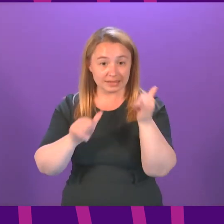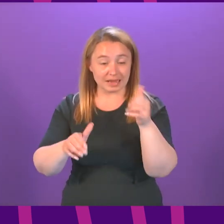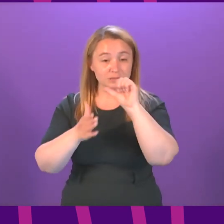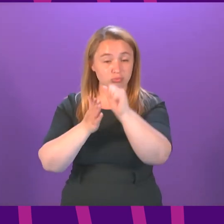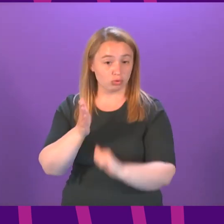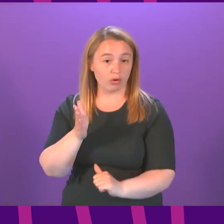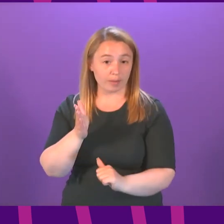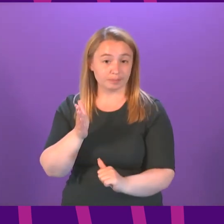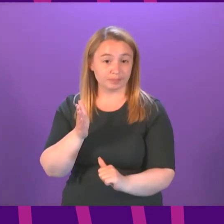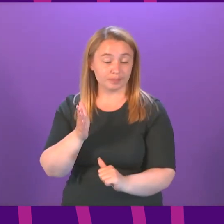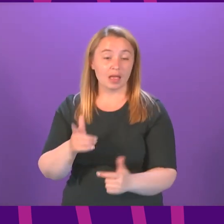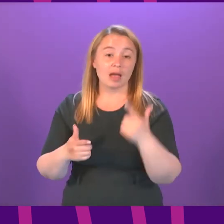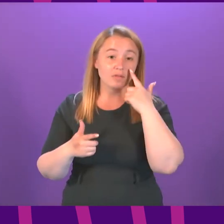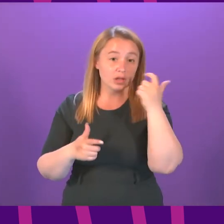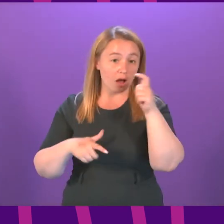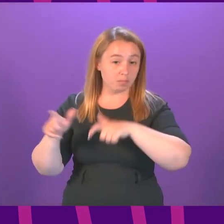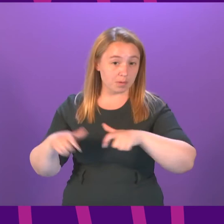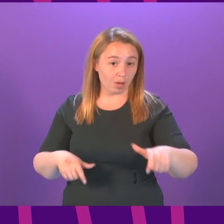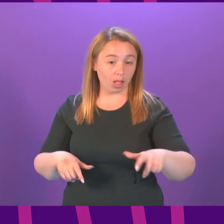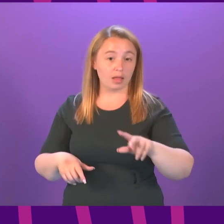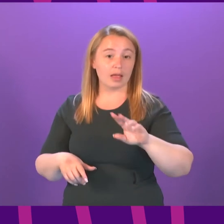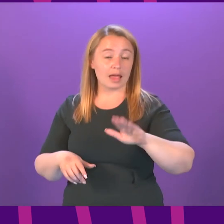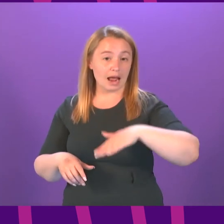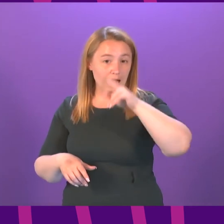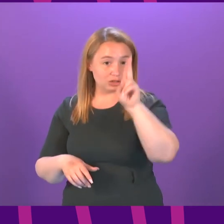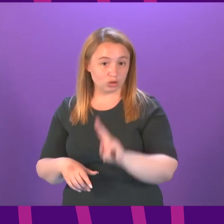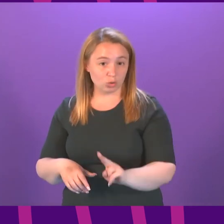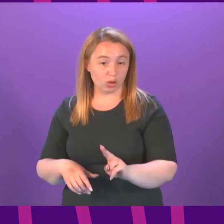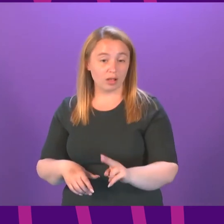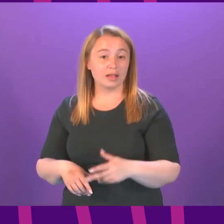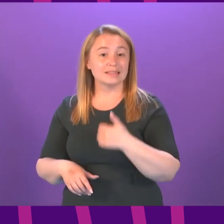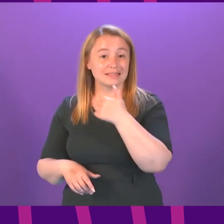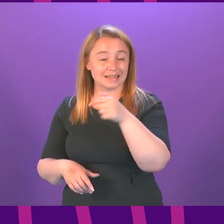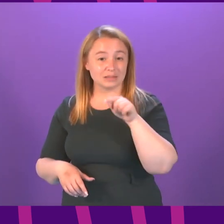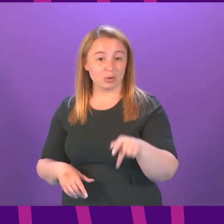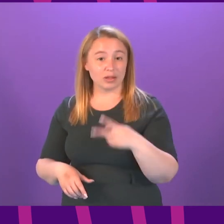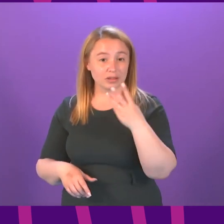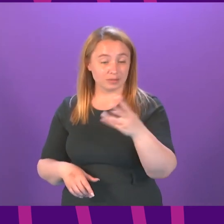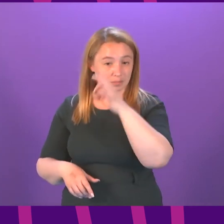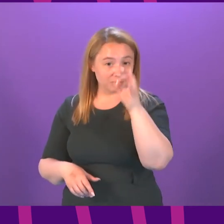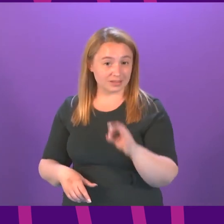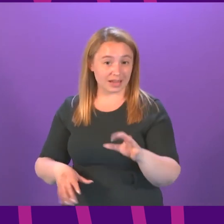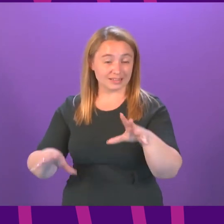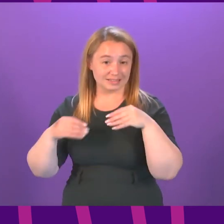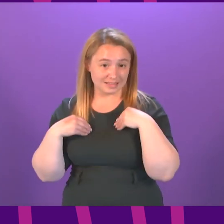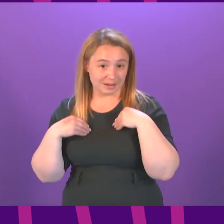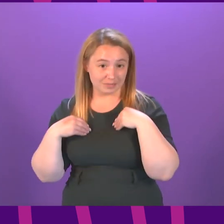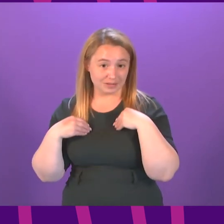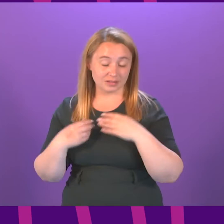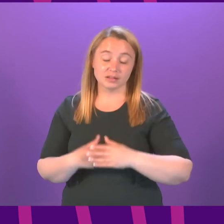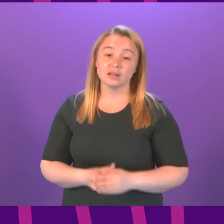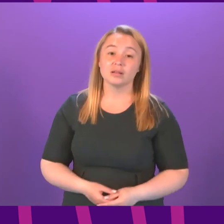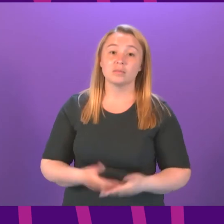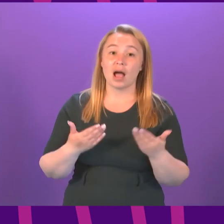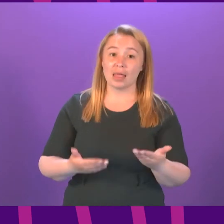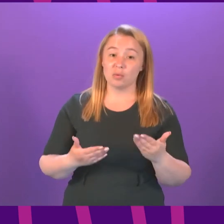programme and for younger secondary pupils uptake was just 6.3 percent and worryingly despite being in the grip